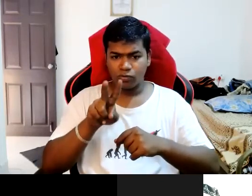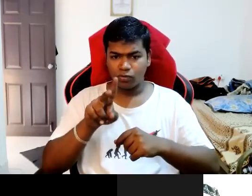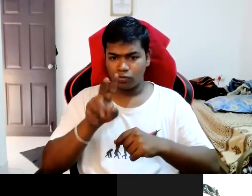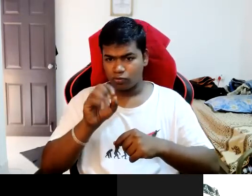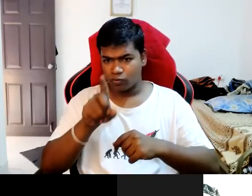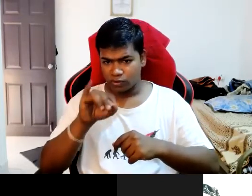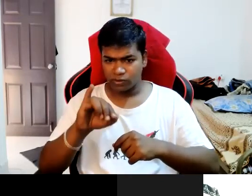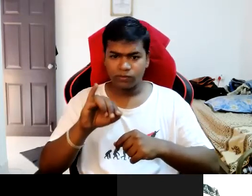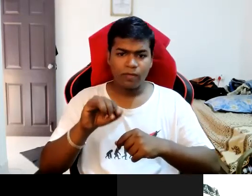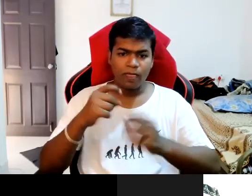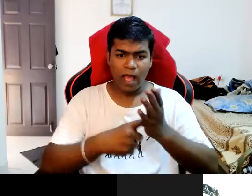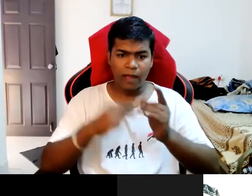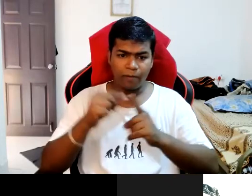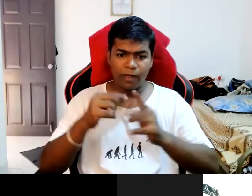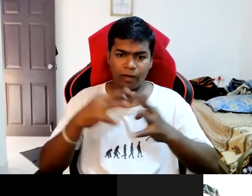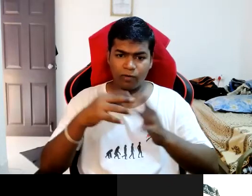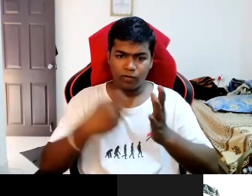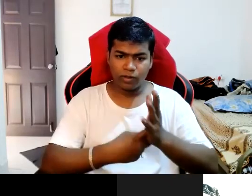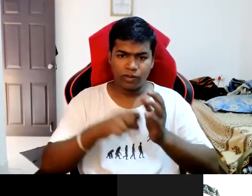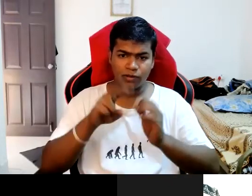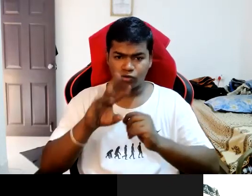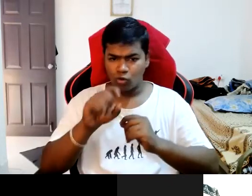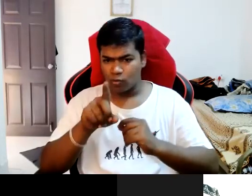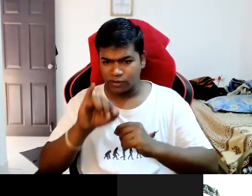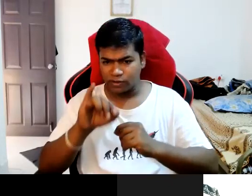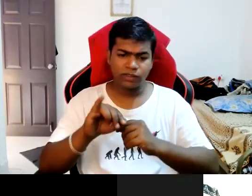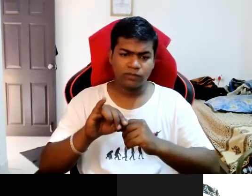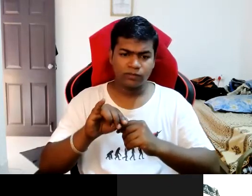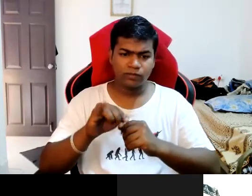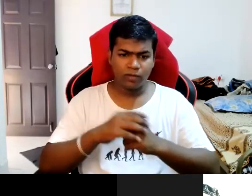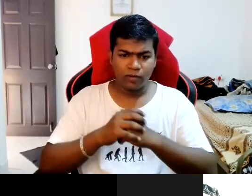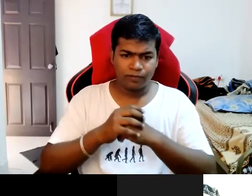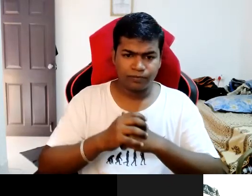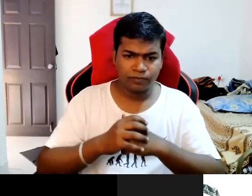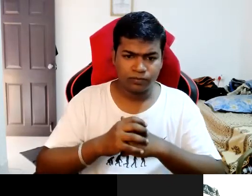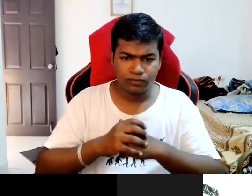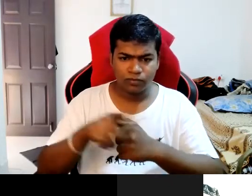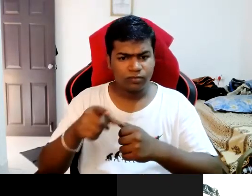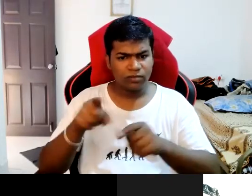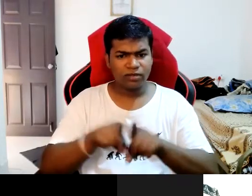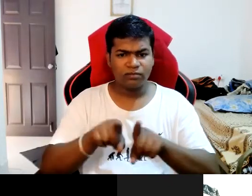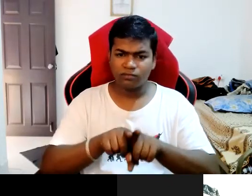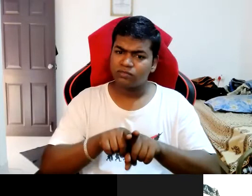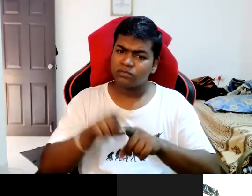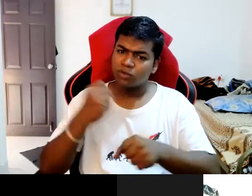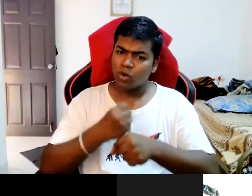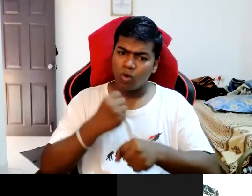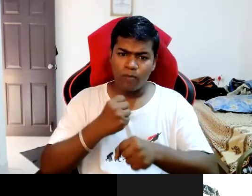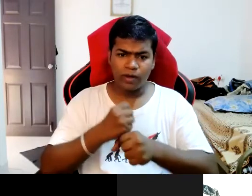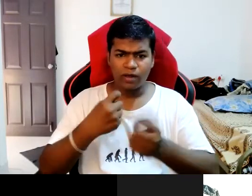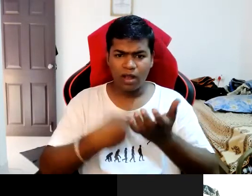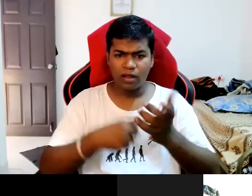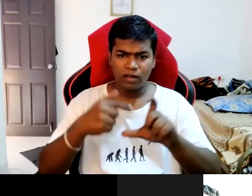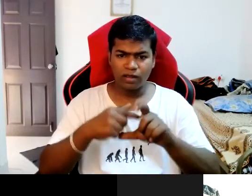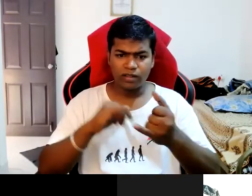RQWD act 2016. Were you not aware of all these reservations and other government